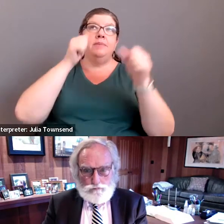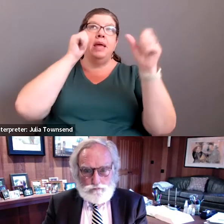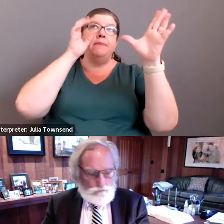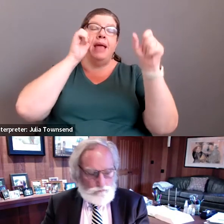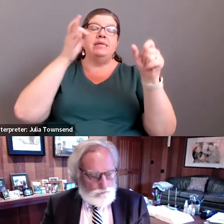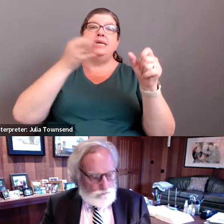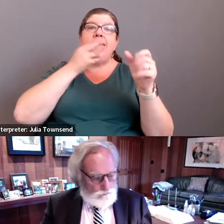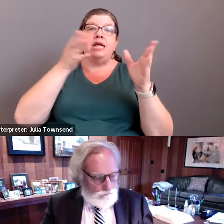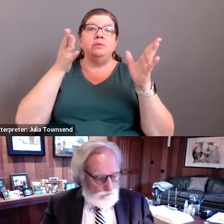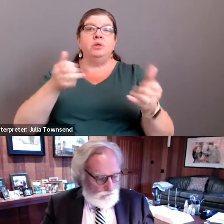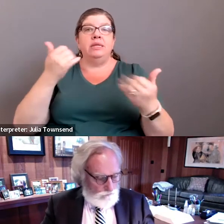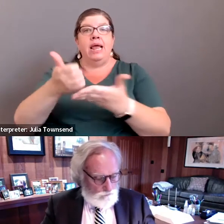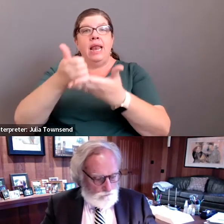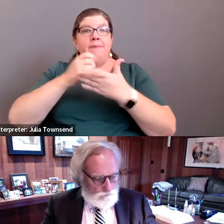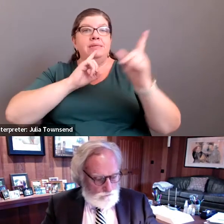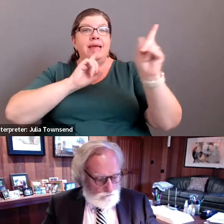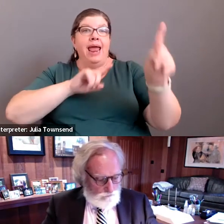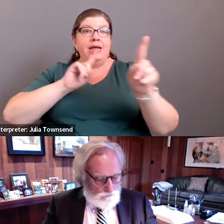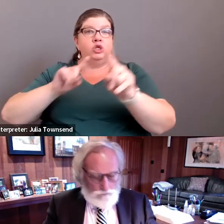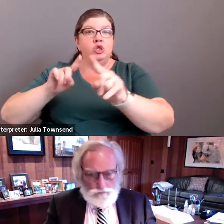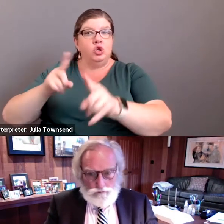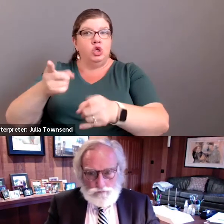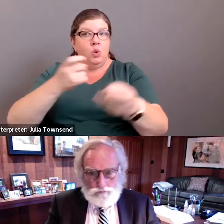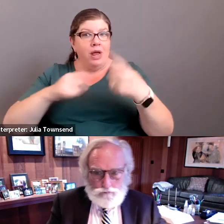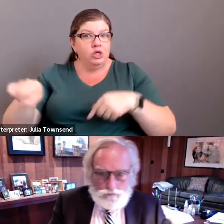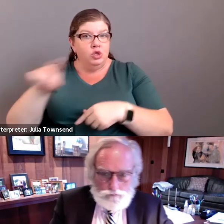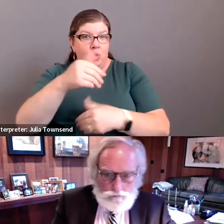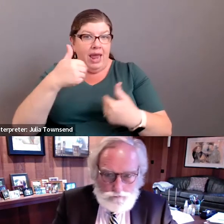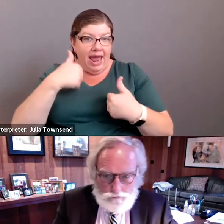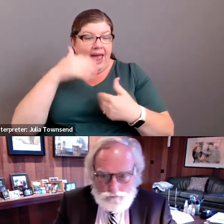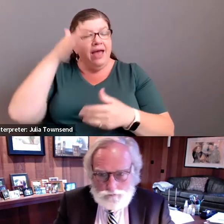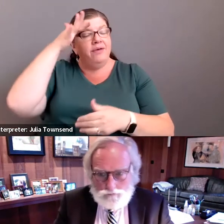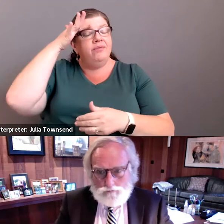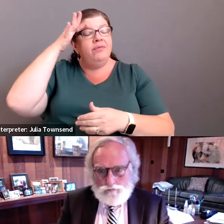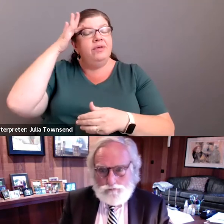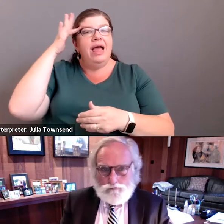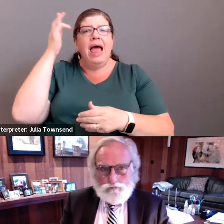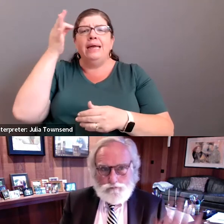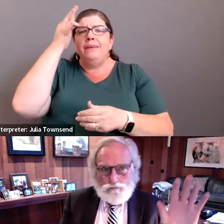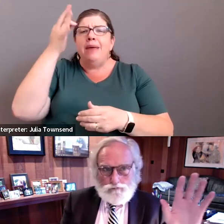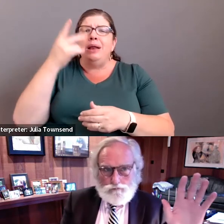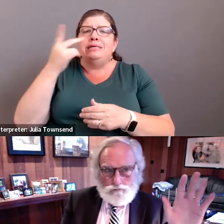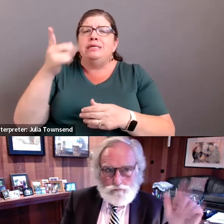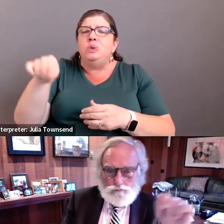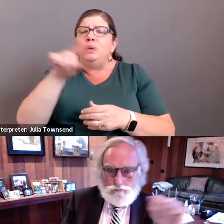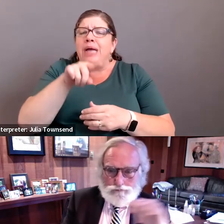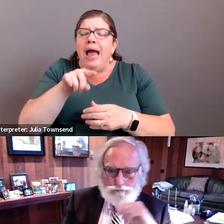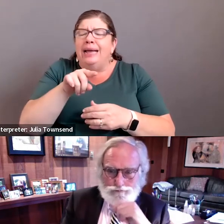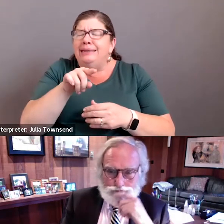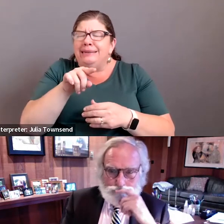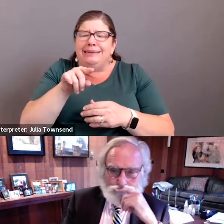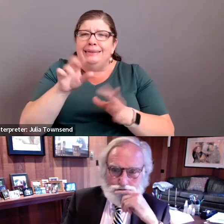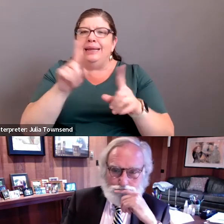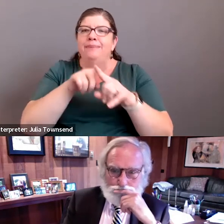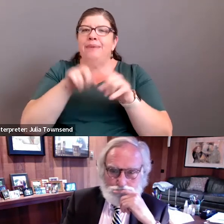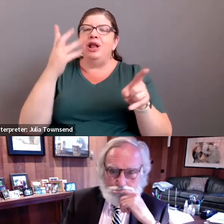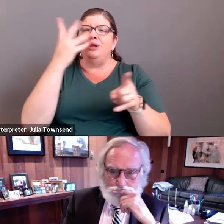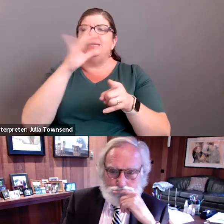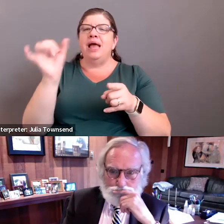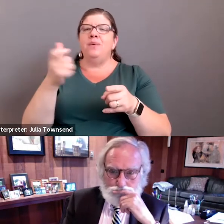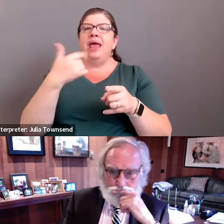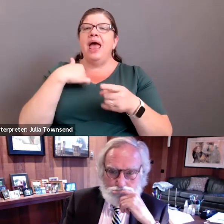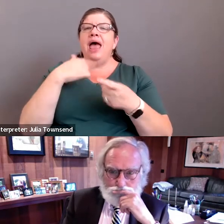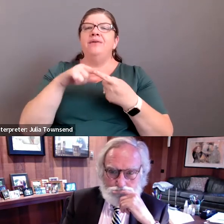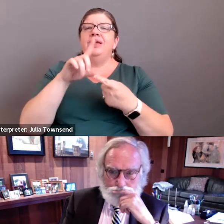experts that can help us answer any questions that you might have. I can barely see you guys, but it looks like we